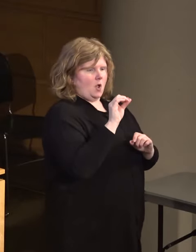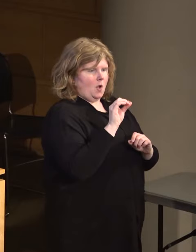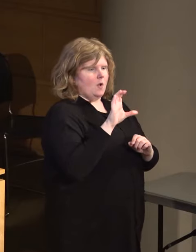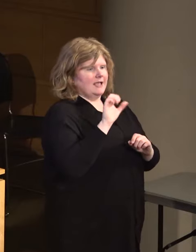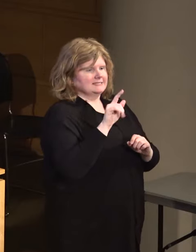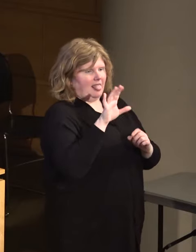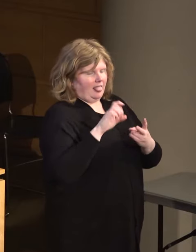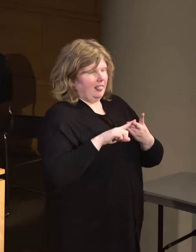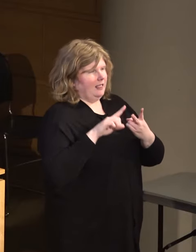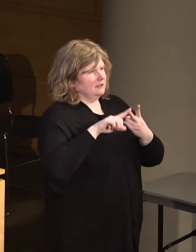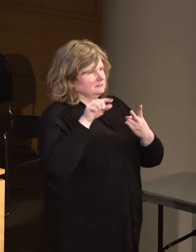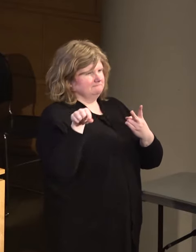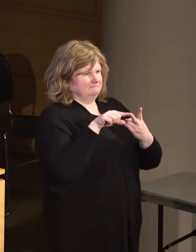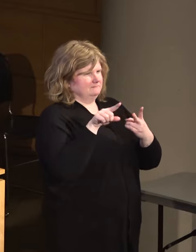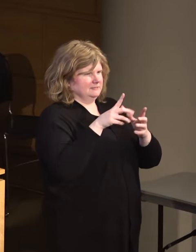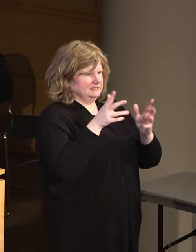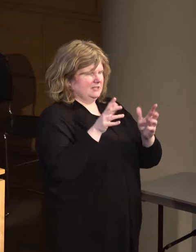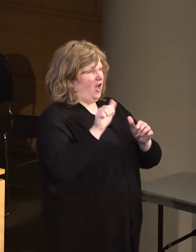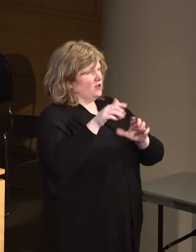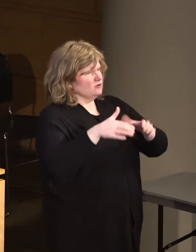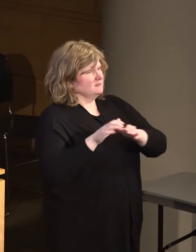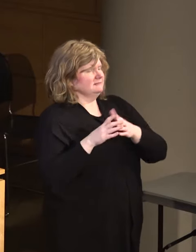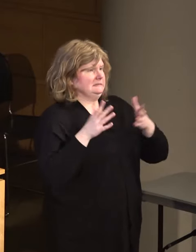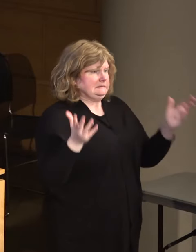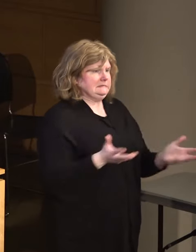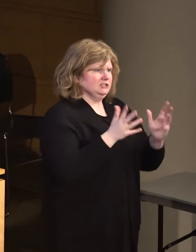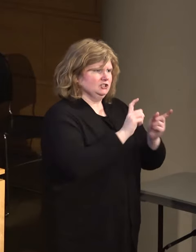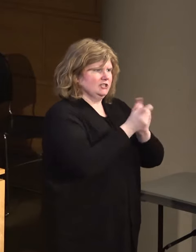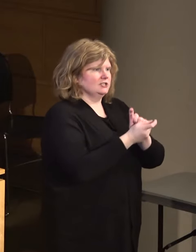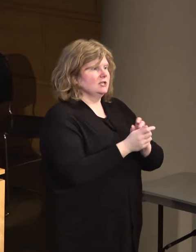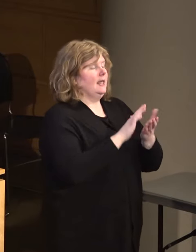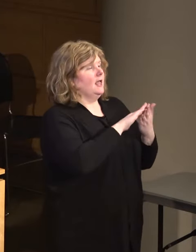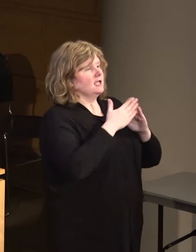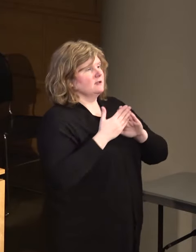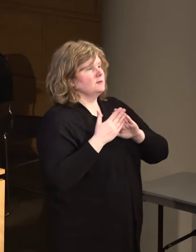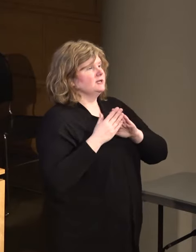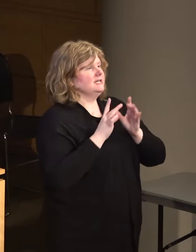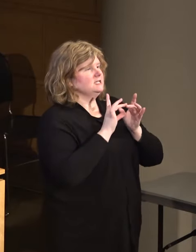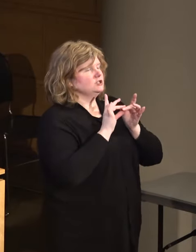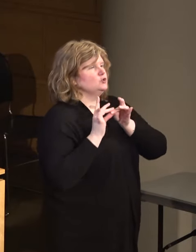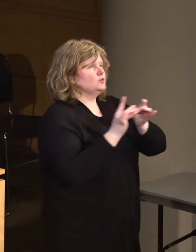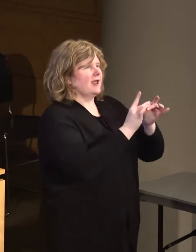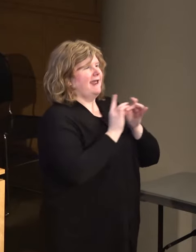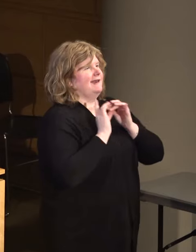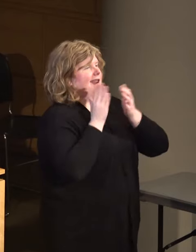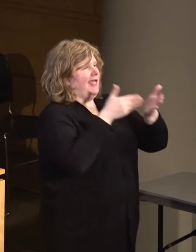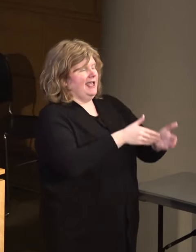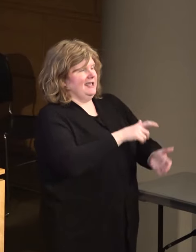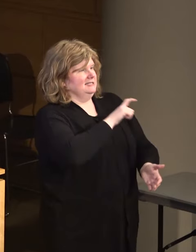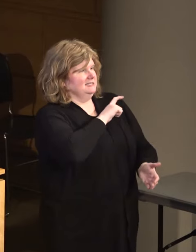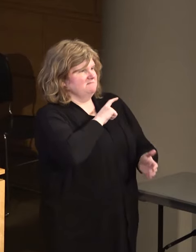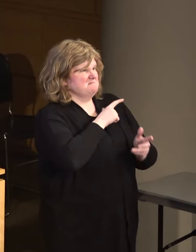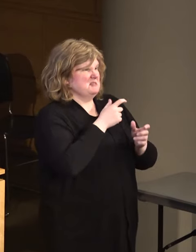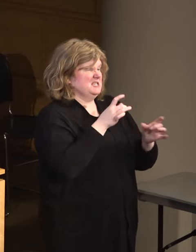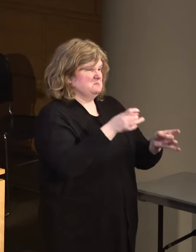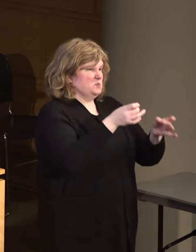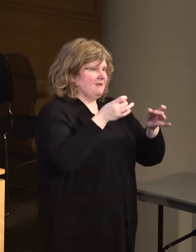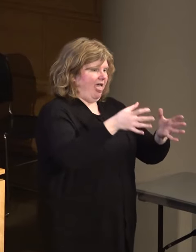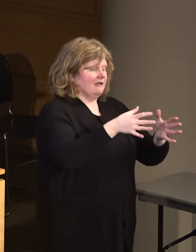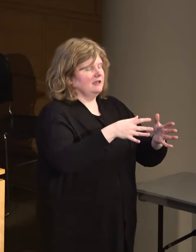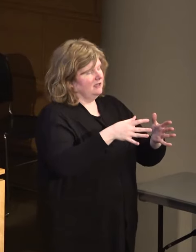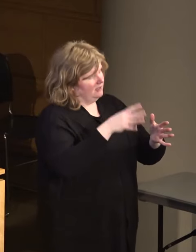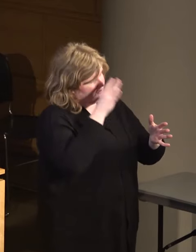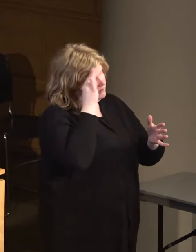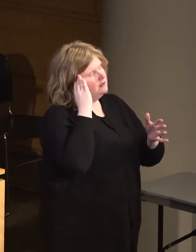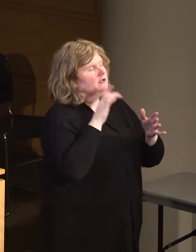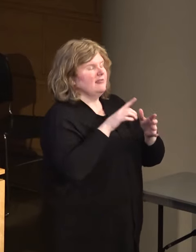has been pushing for change, right? Communities United Against Police Brutality has been on the ground, have been pushing for